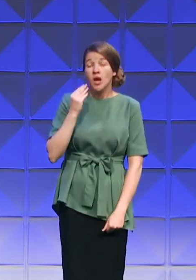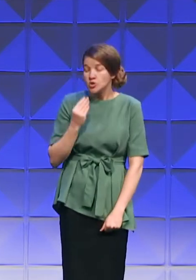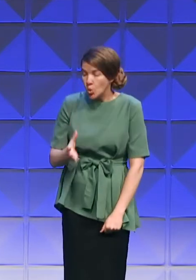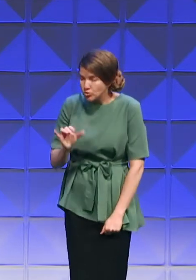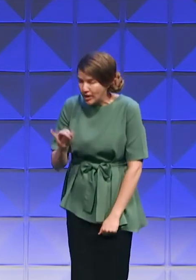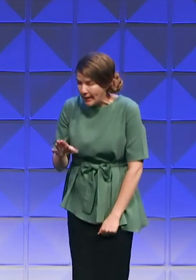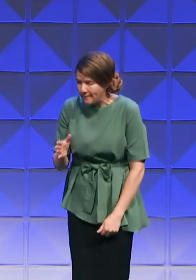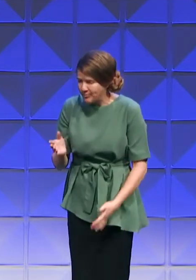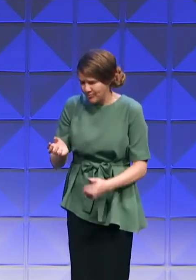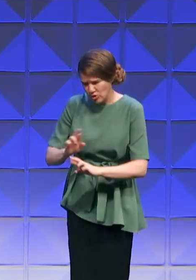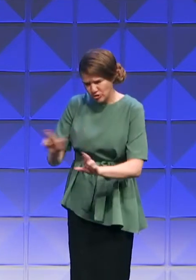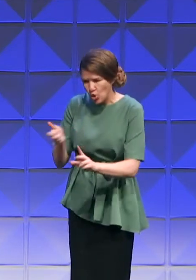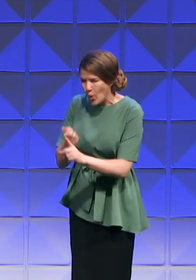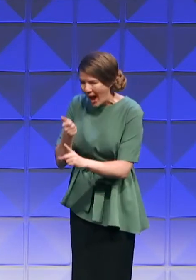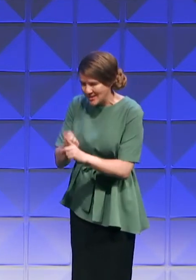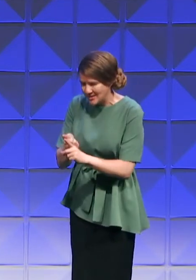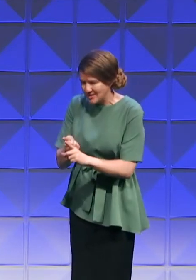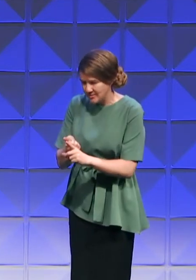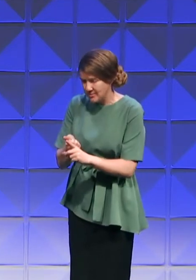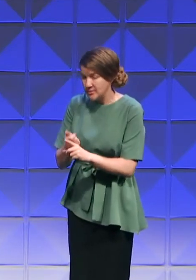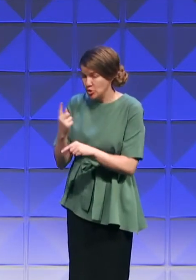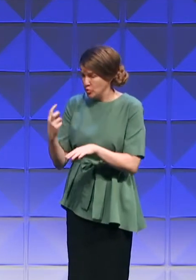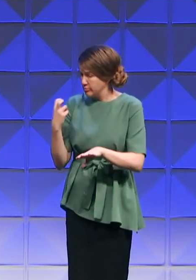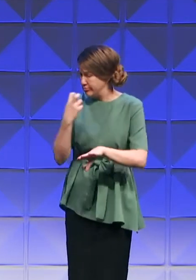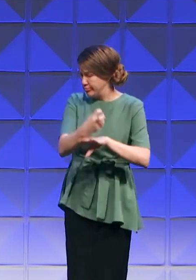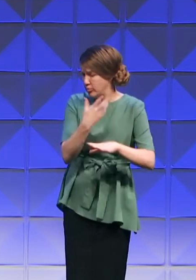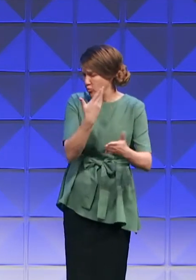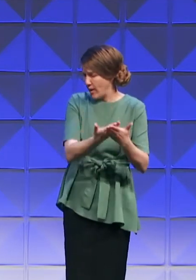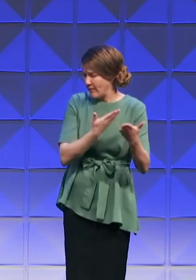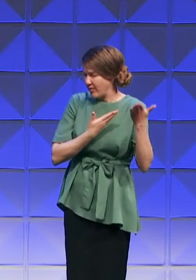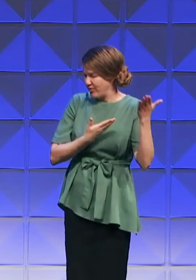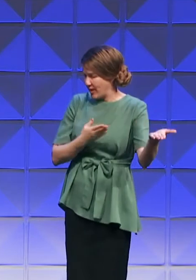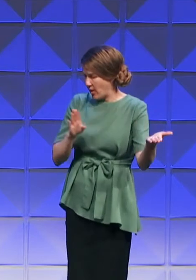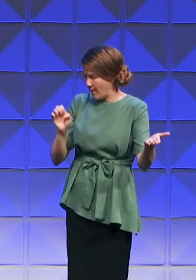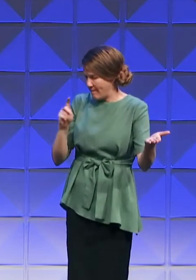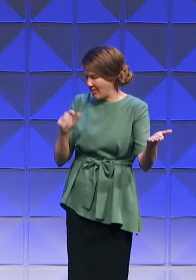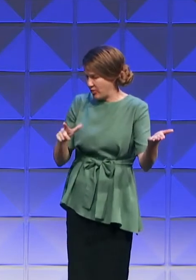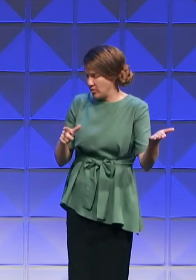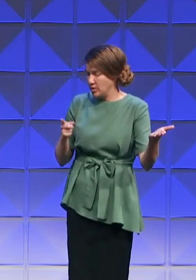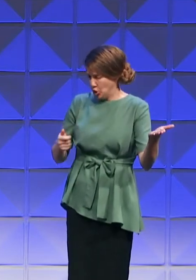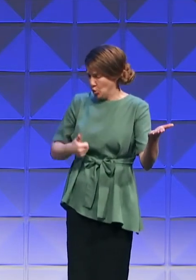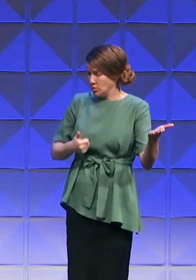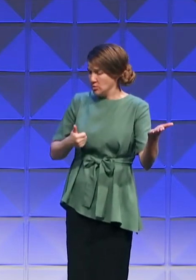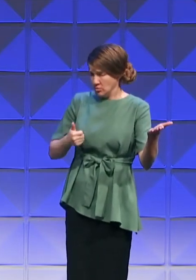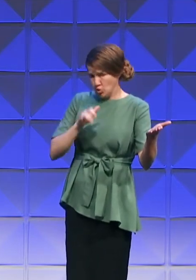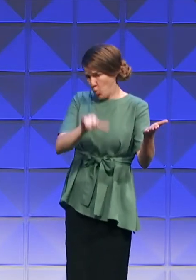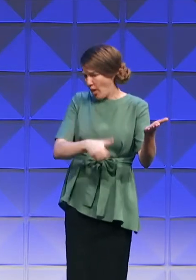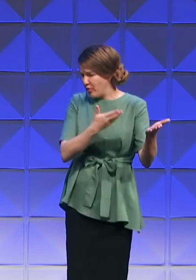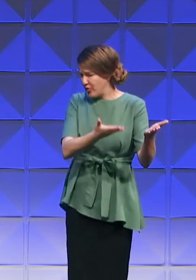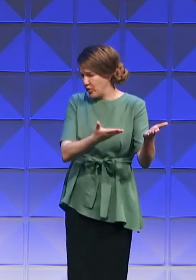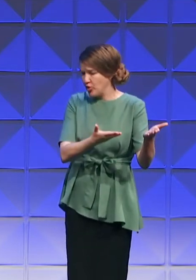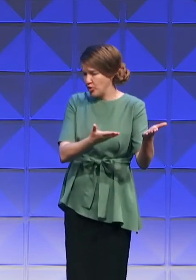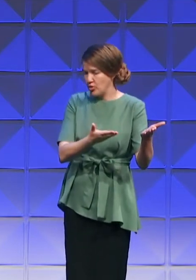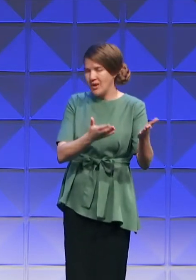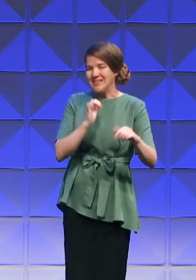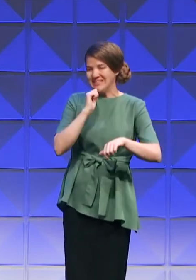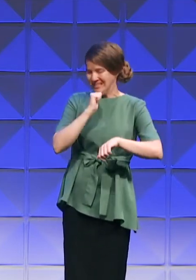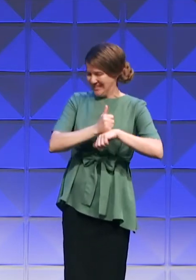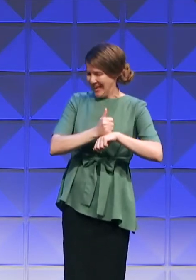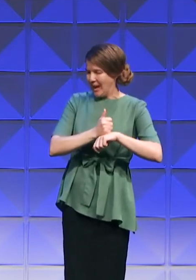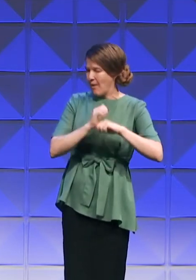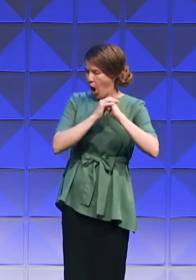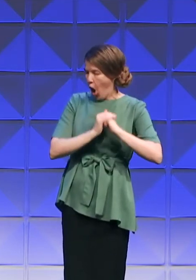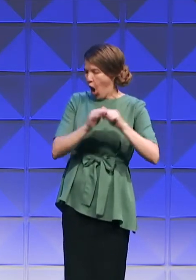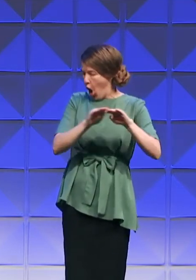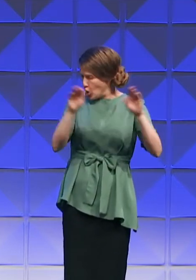Arise, go up to Bethel, and dwell there, and make there an altar unto God